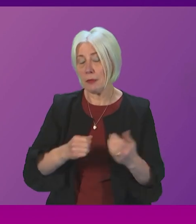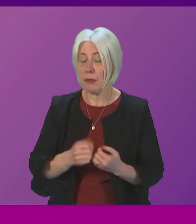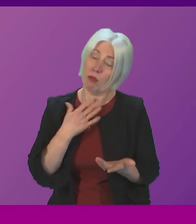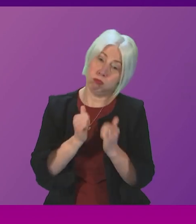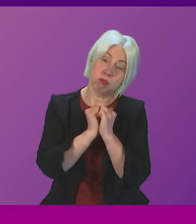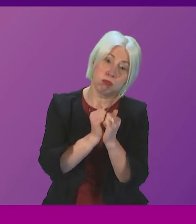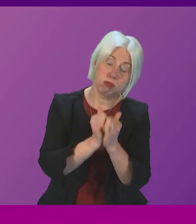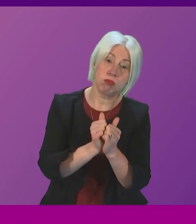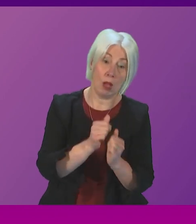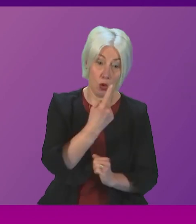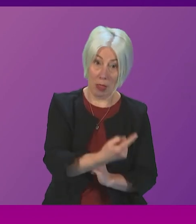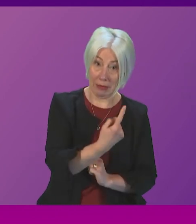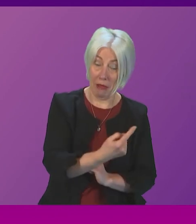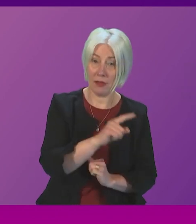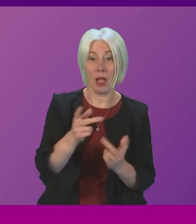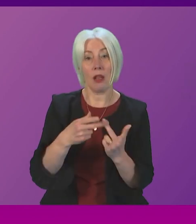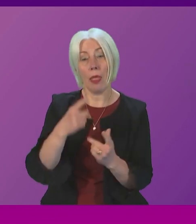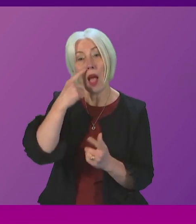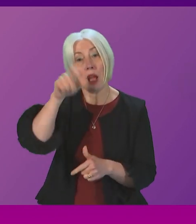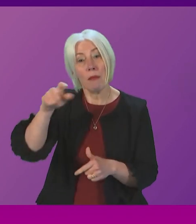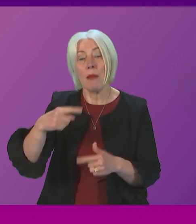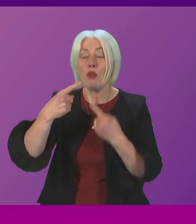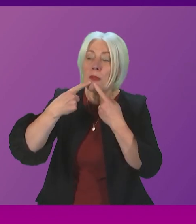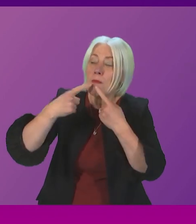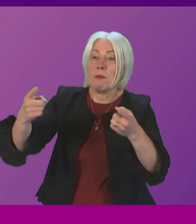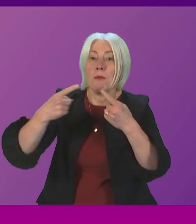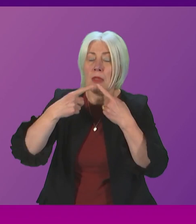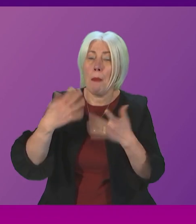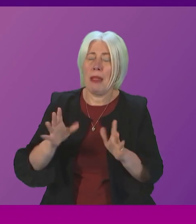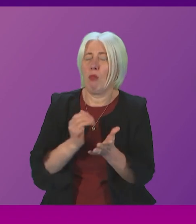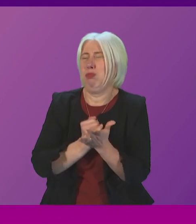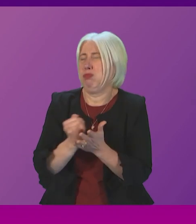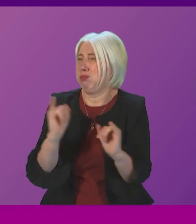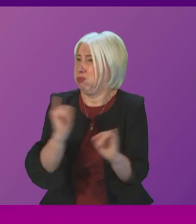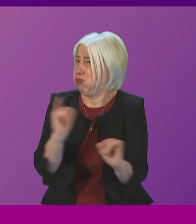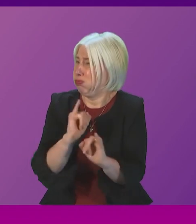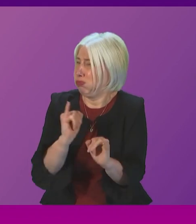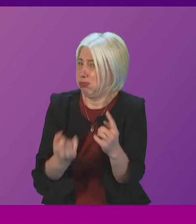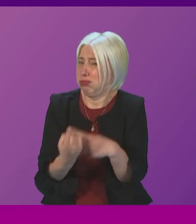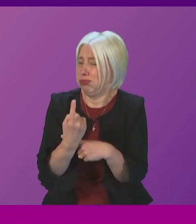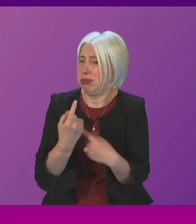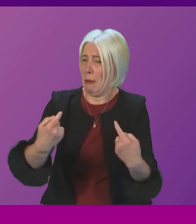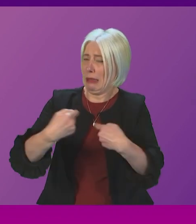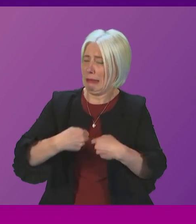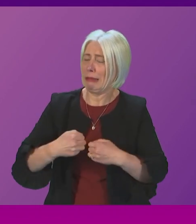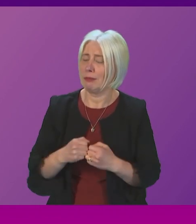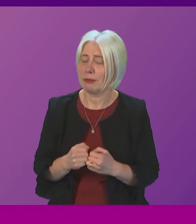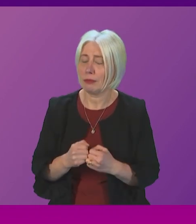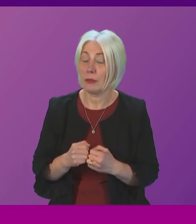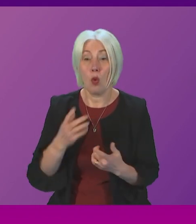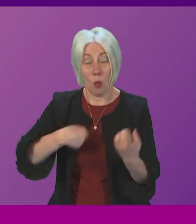I'm grateful to them and the other young people who've chosen to speak out after such horrific incidents what we are keen to do is to back